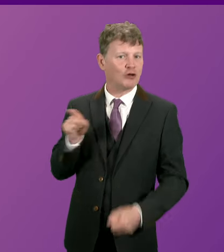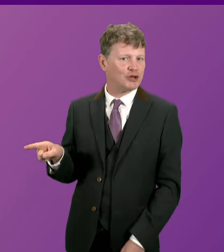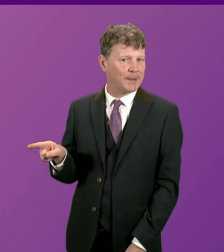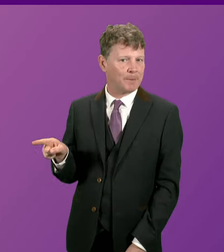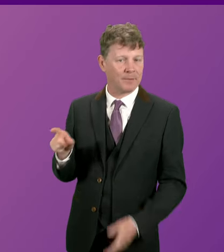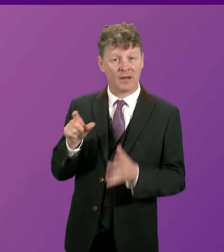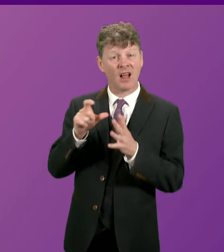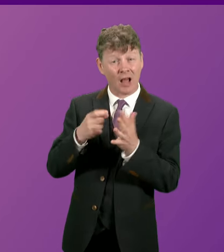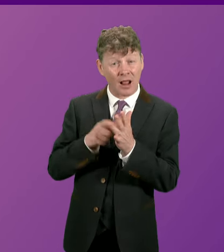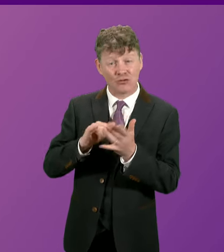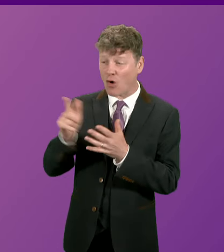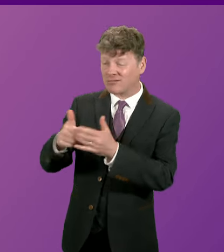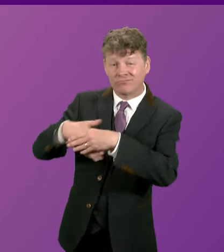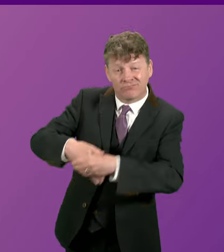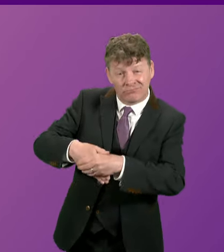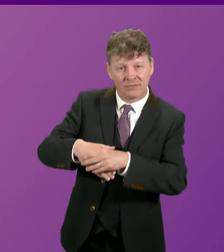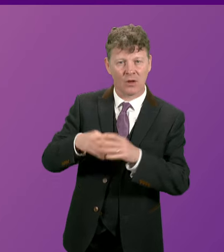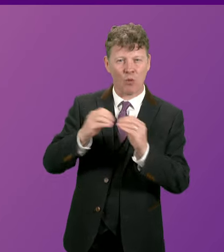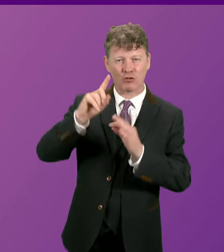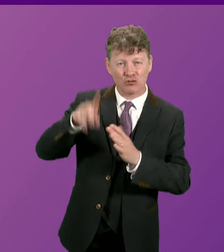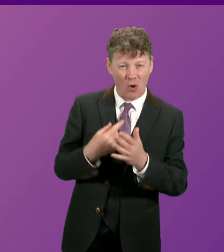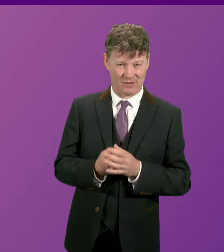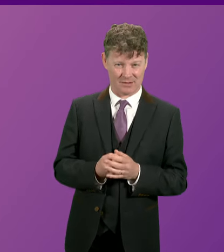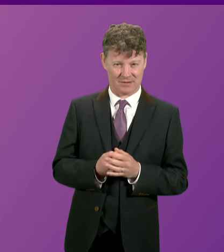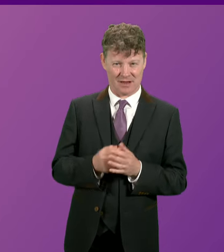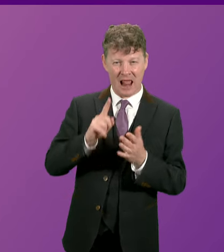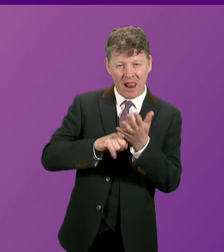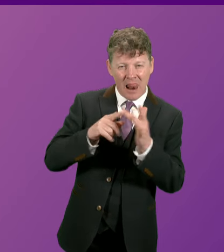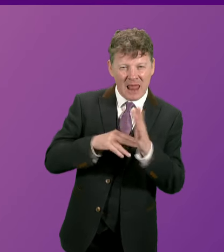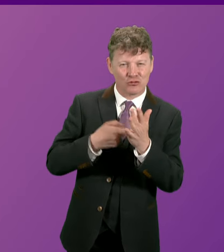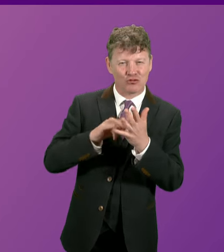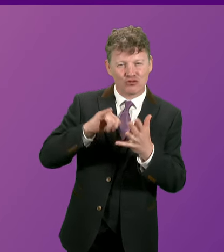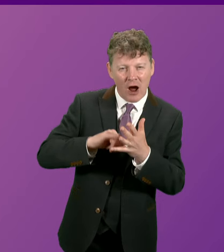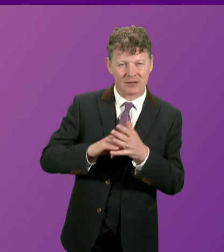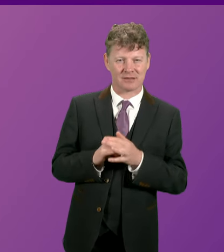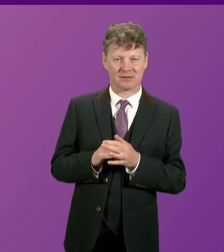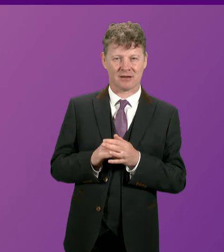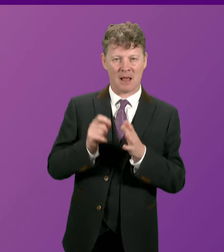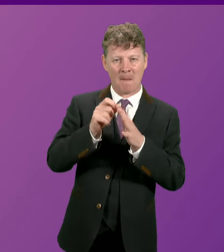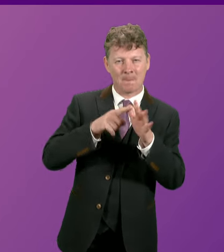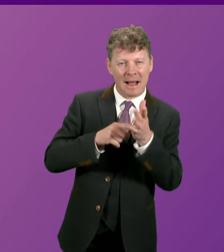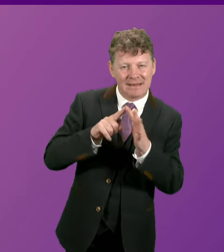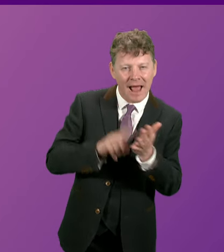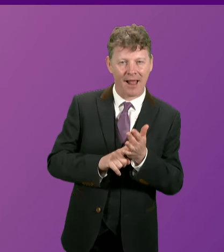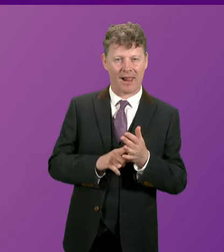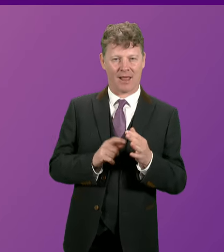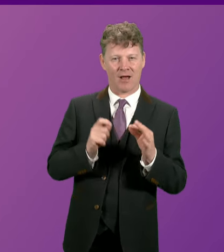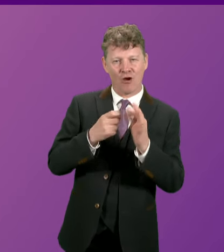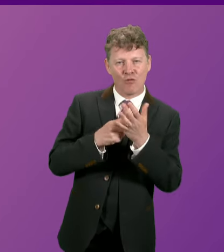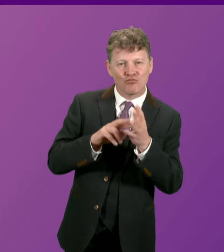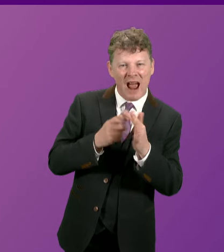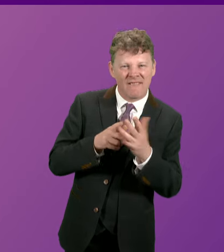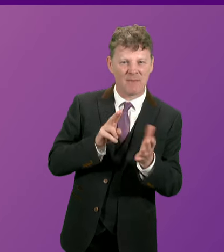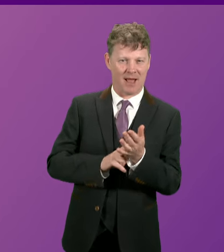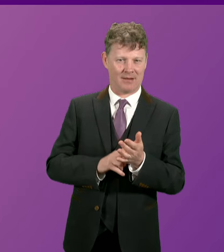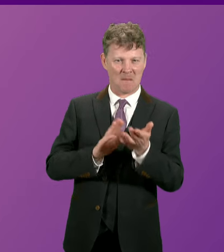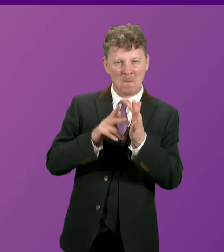is Boris Johnson, the Conservative Party of Liz Truss, of Suella Braverman, Preeti Patel, formerly Lee Anderson, Mark